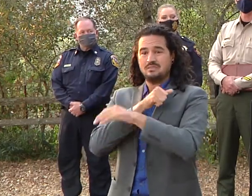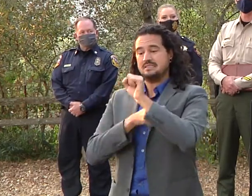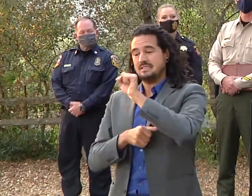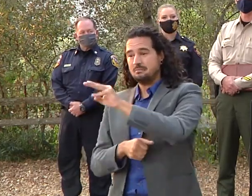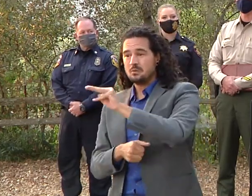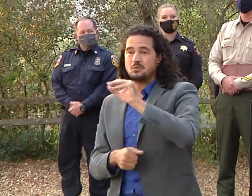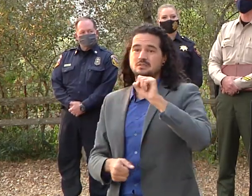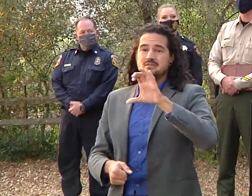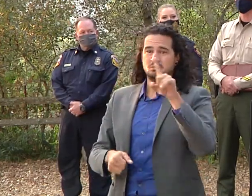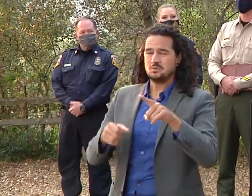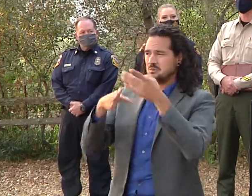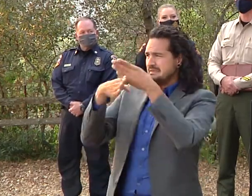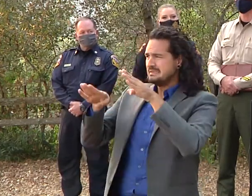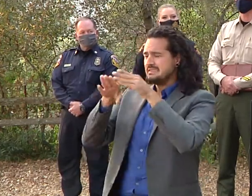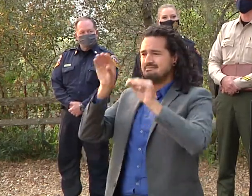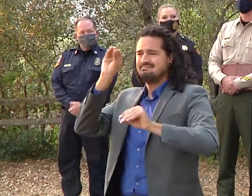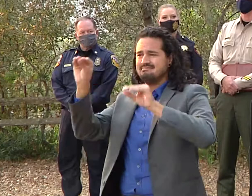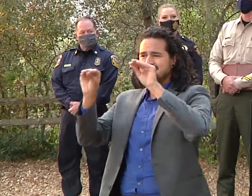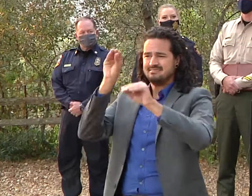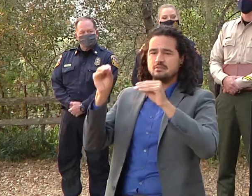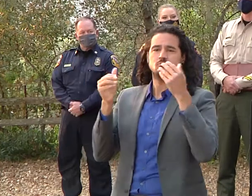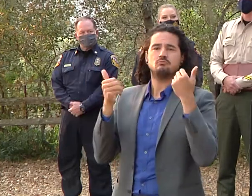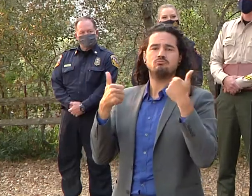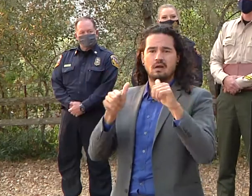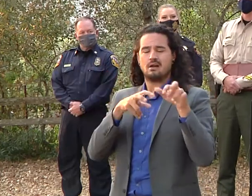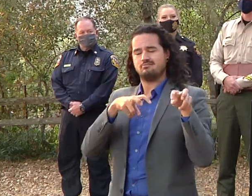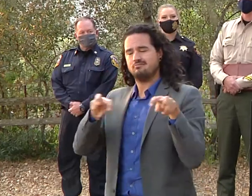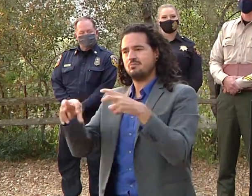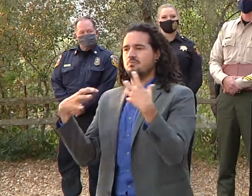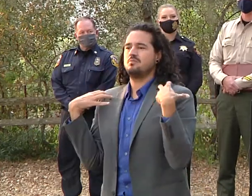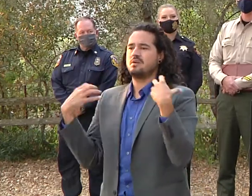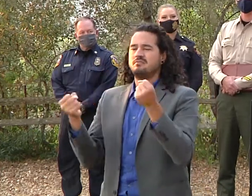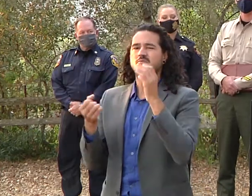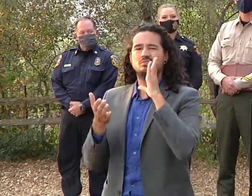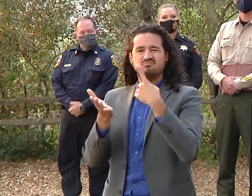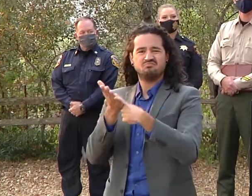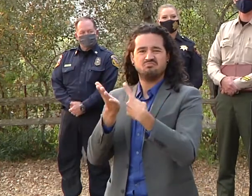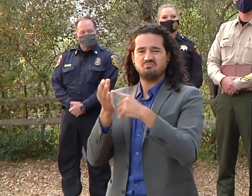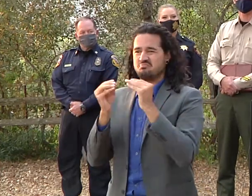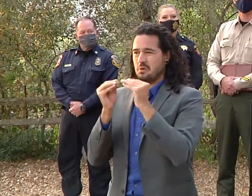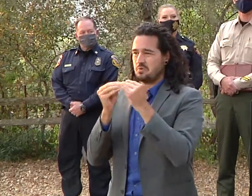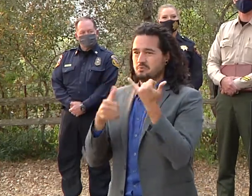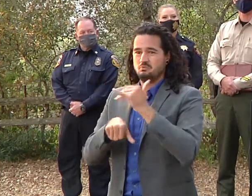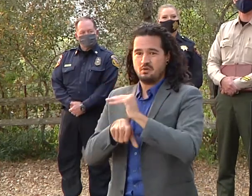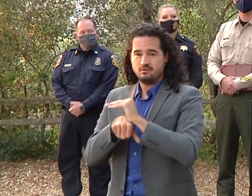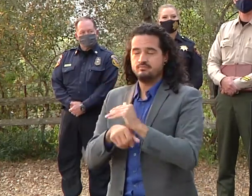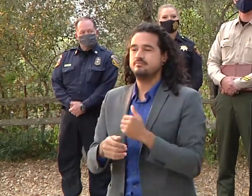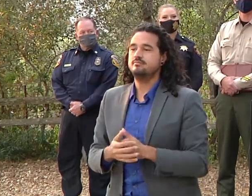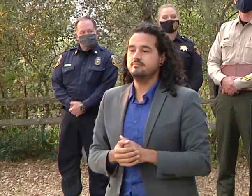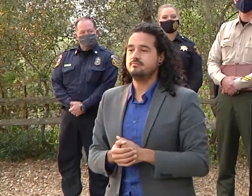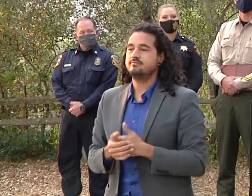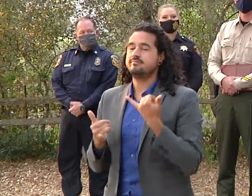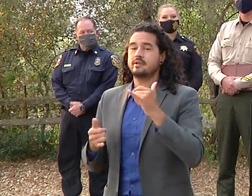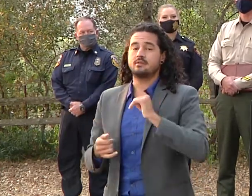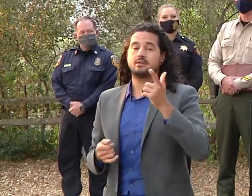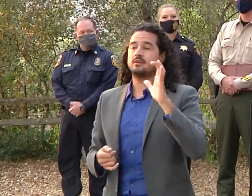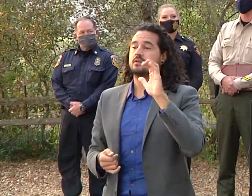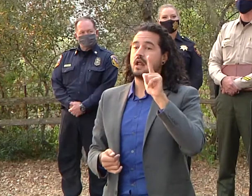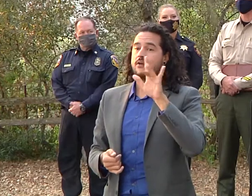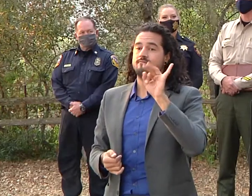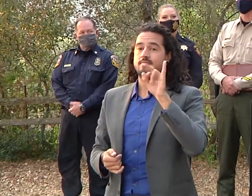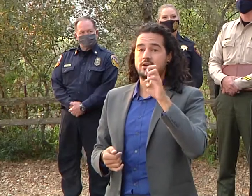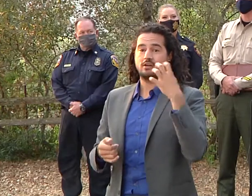individual county and we'll get more information on that this evening with that just a quick uh operations update from cal fire incident management team three